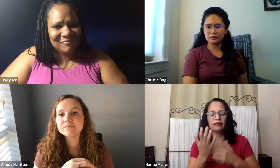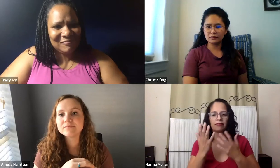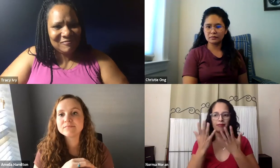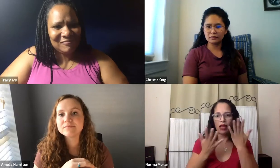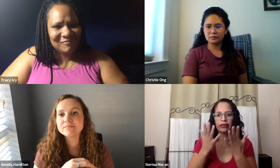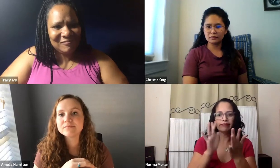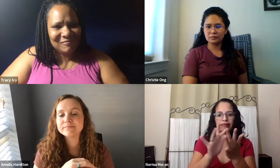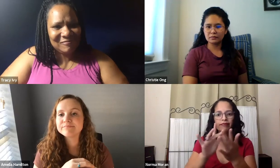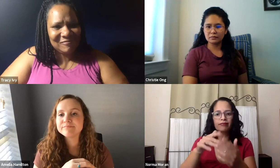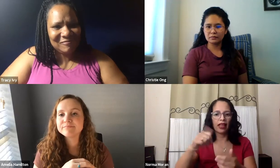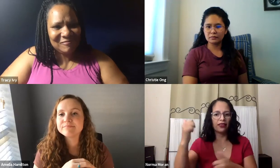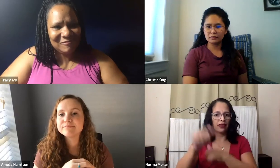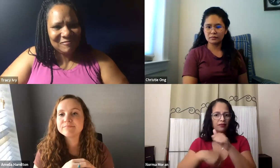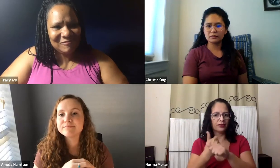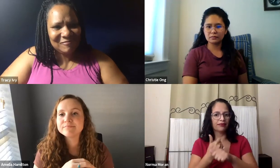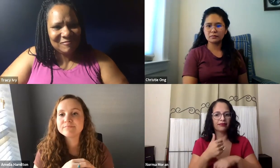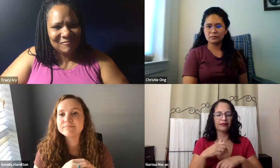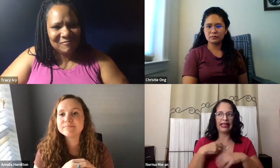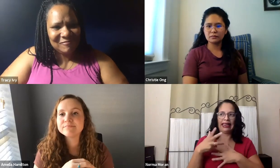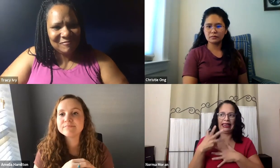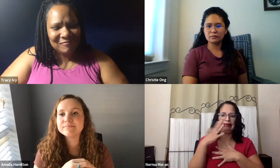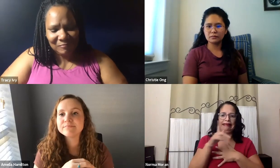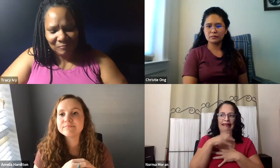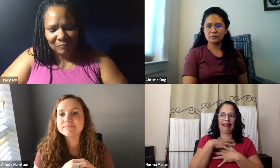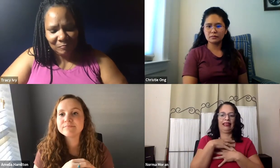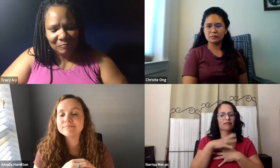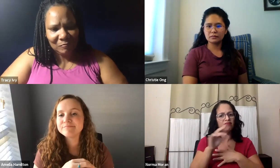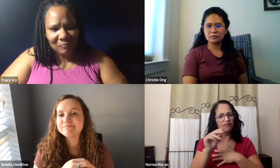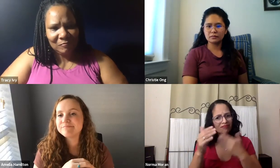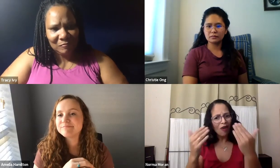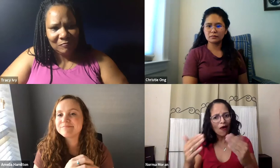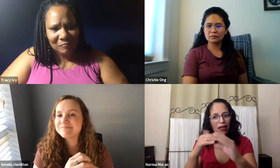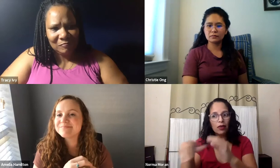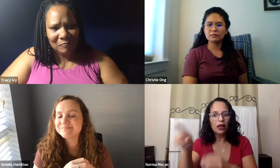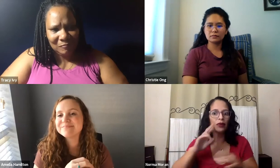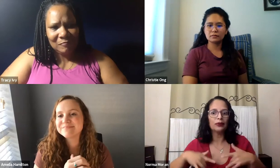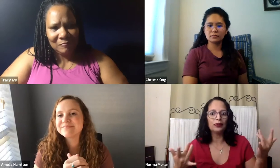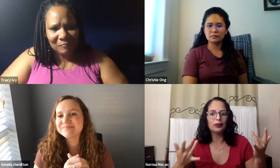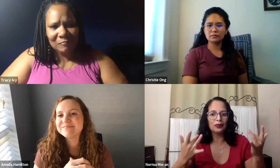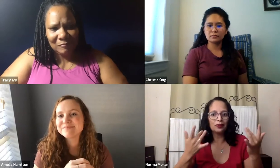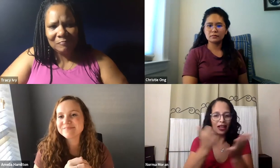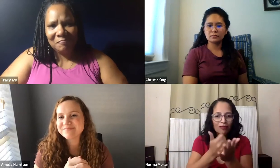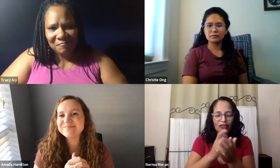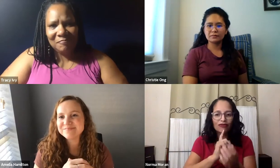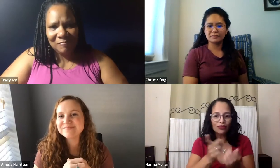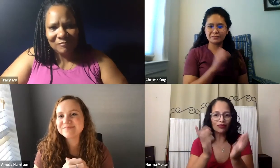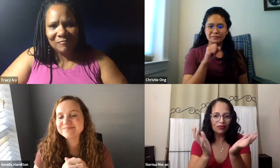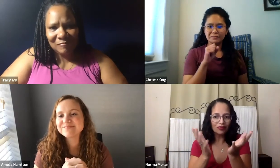Yeah, to add to that, don't be shy or embarrassed to reach out to other alumni. Go for it. Send an email. Most